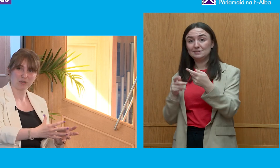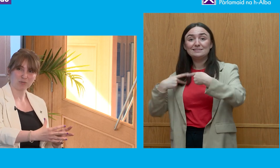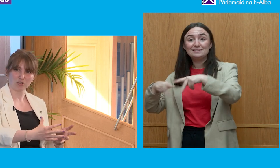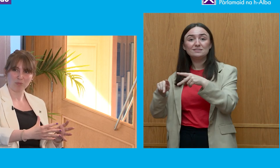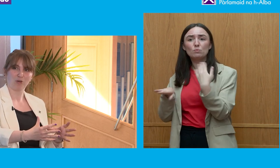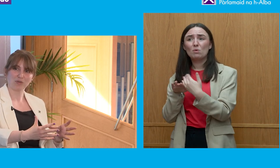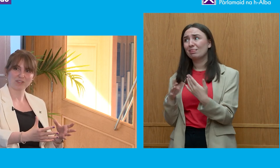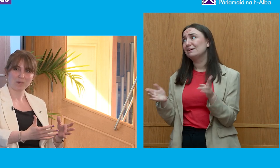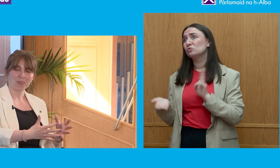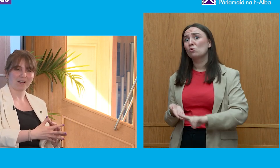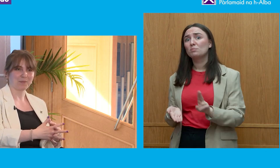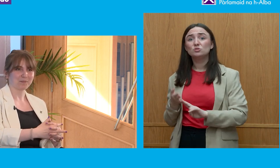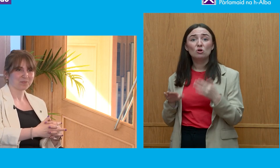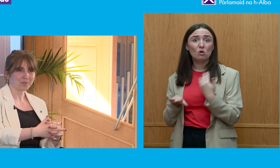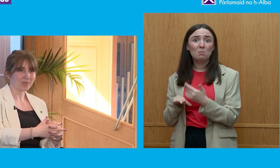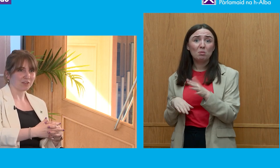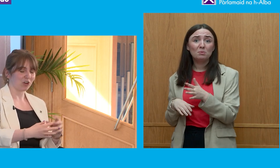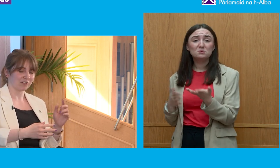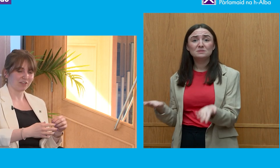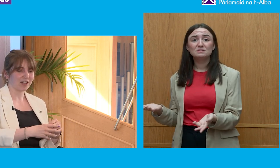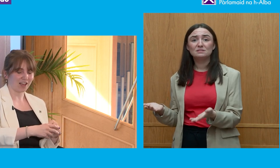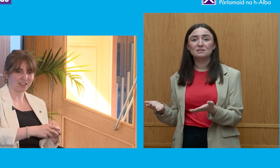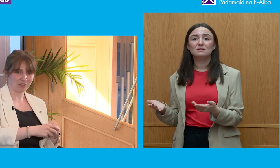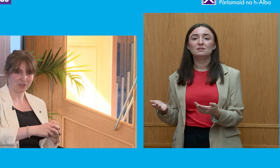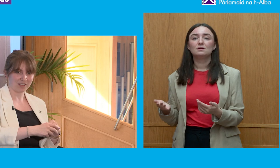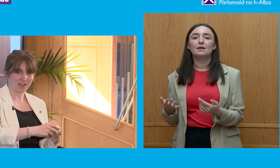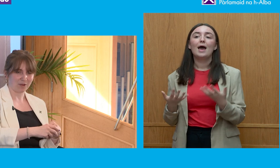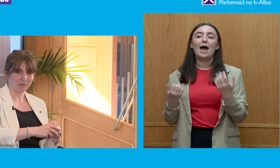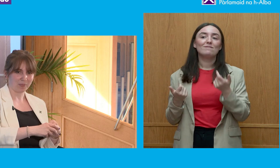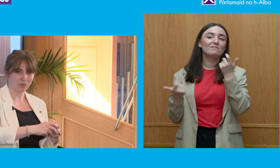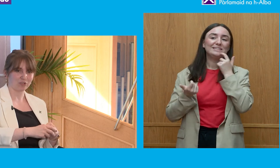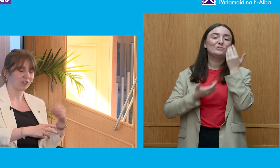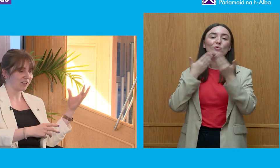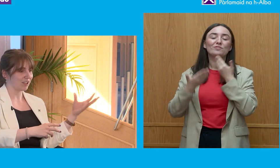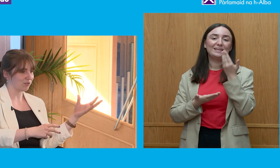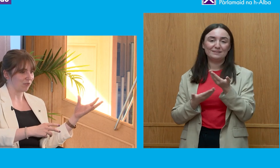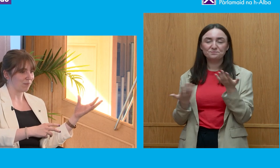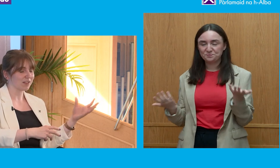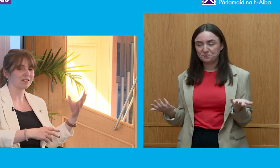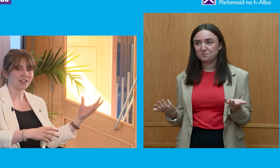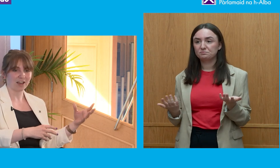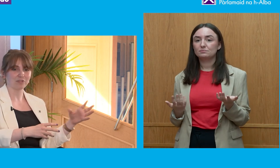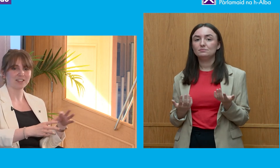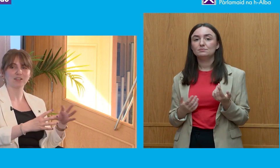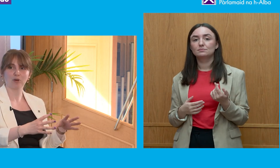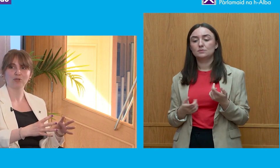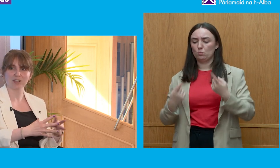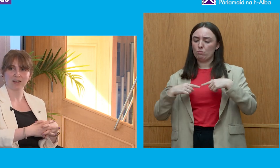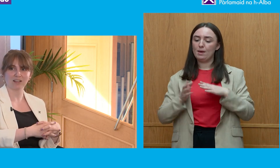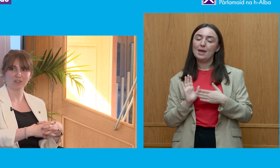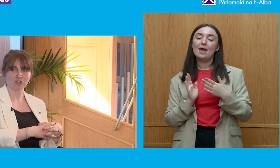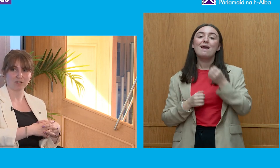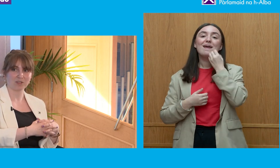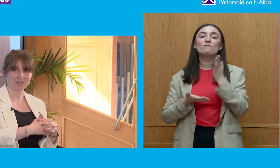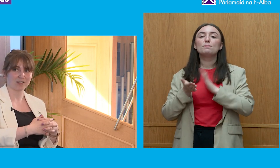works like a normal job almost I've got a funny anecdote we did we're doing a monthly kind of little poll